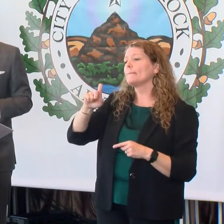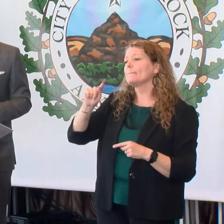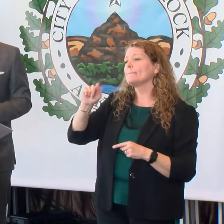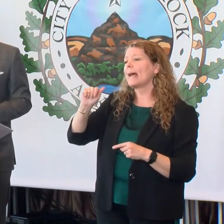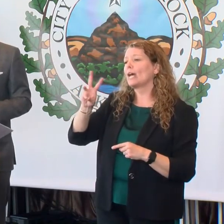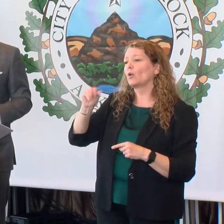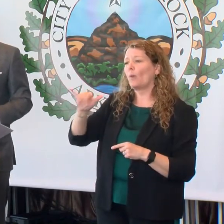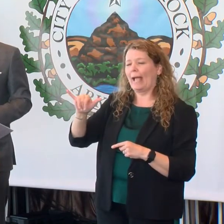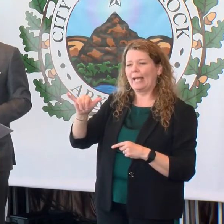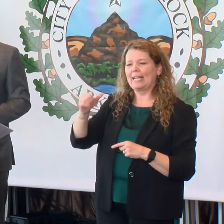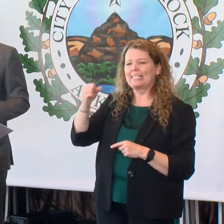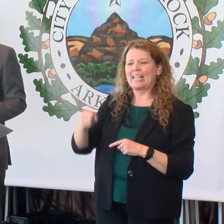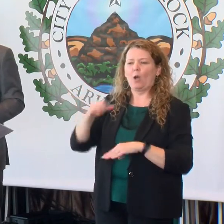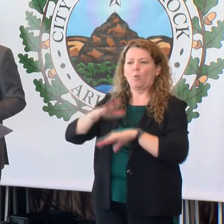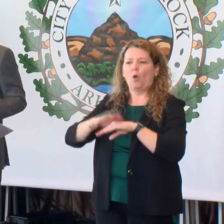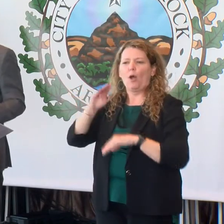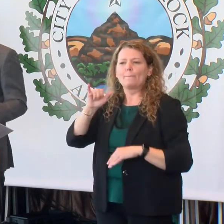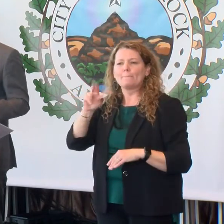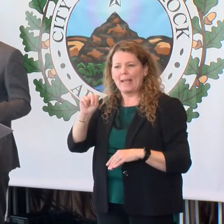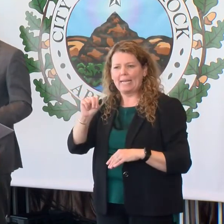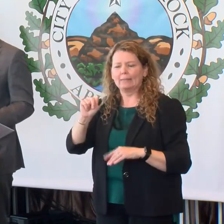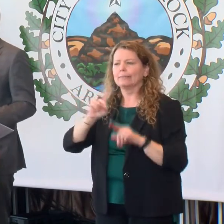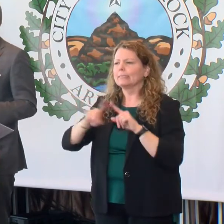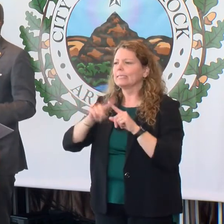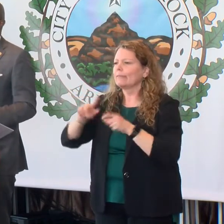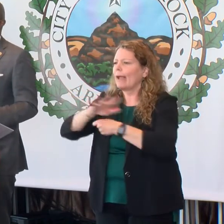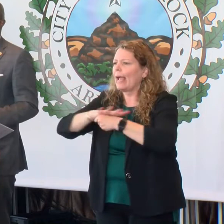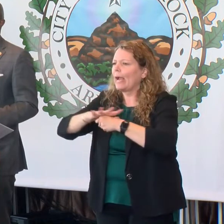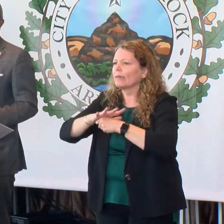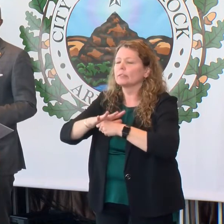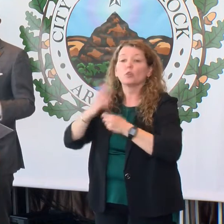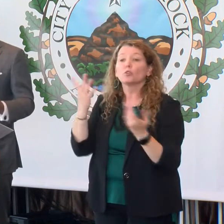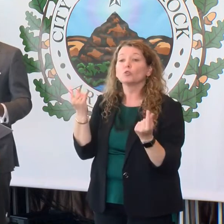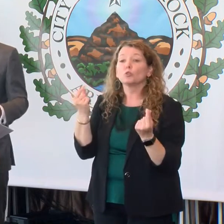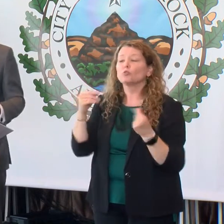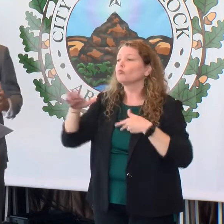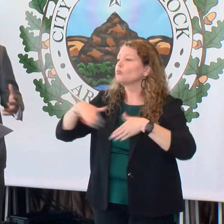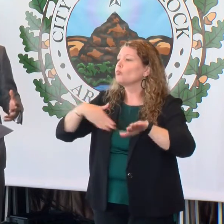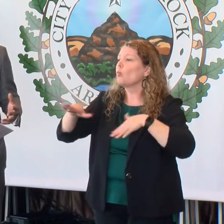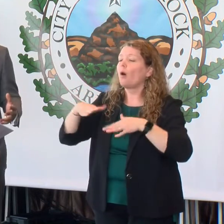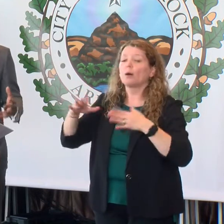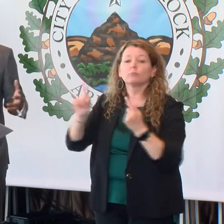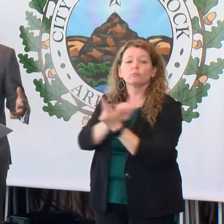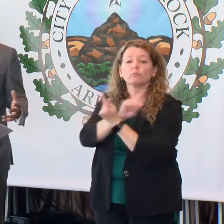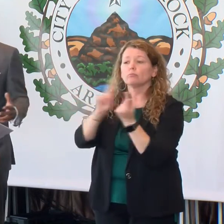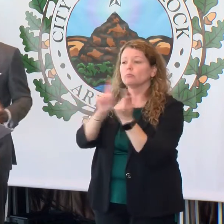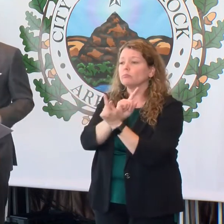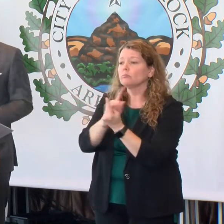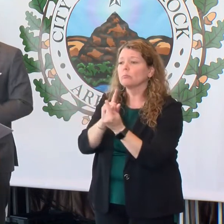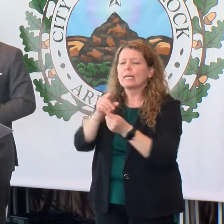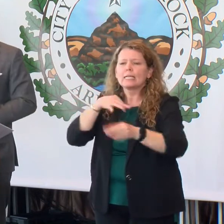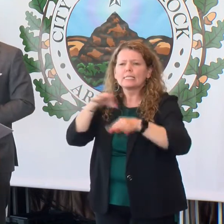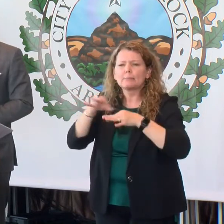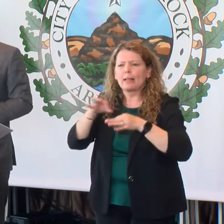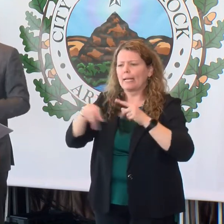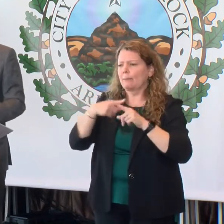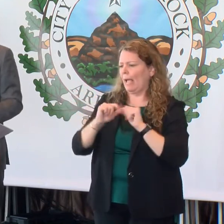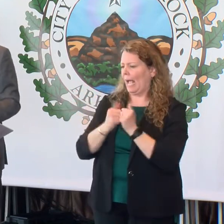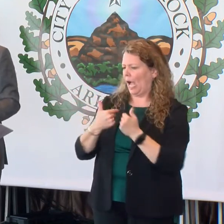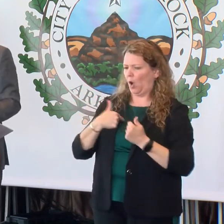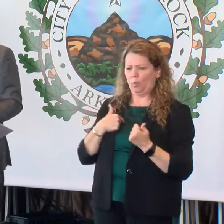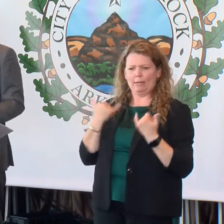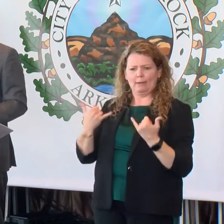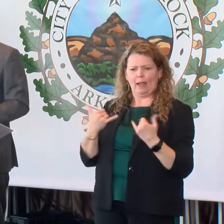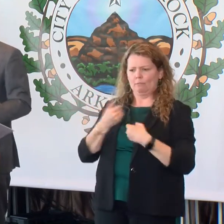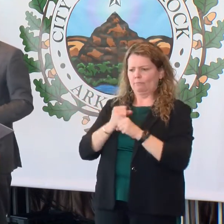Association areas, where we will be going and connecting with our residents, sharing not only about the Rebuild the Rock campaign, but